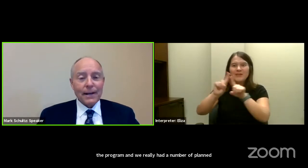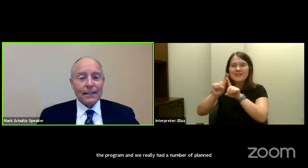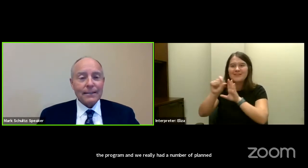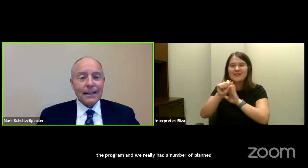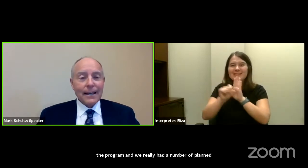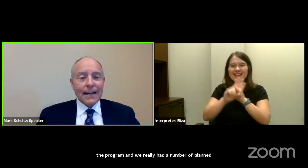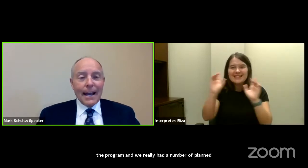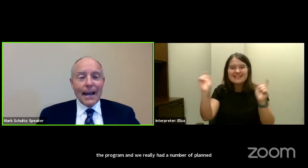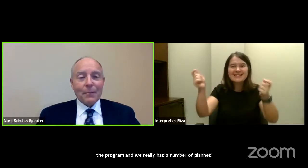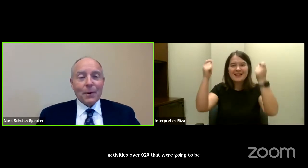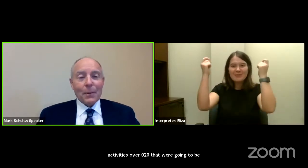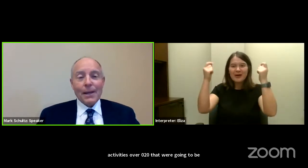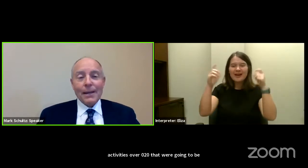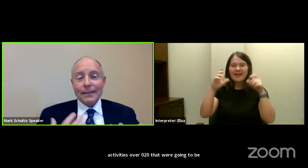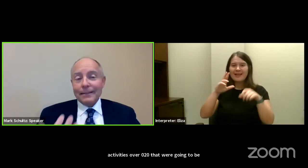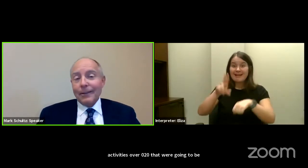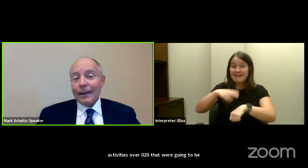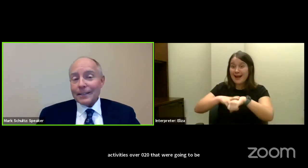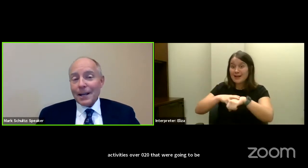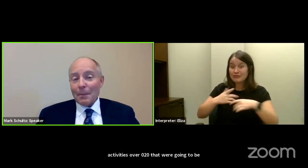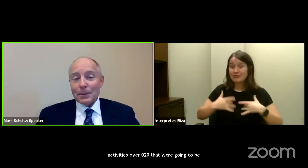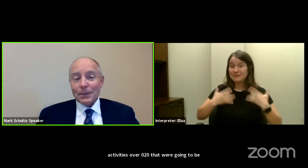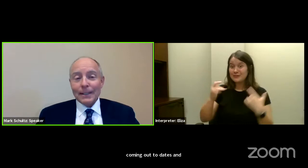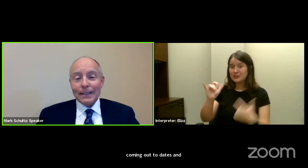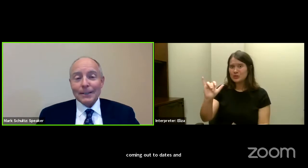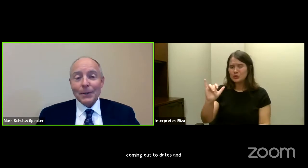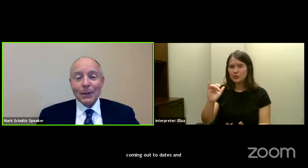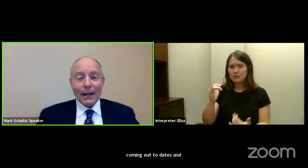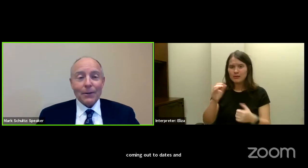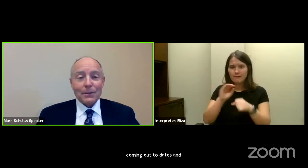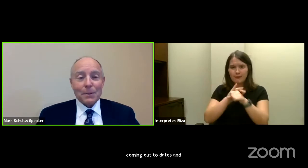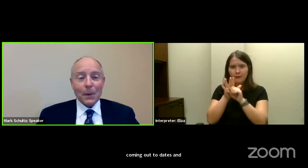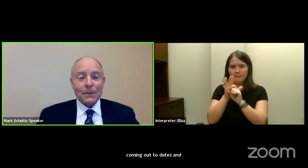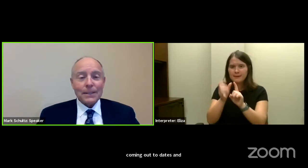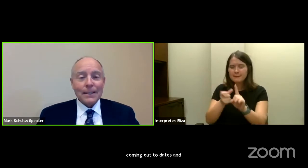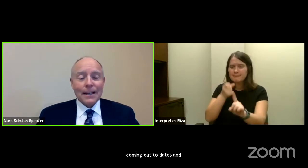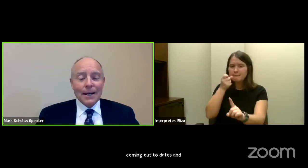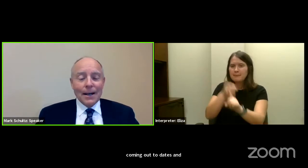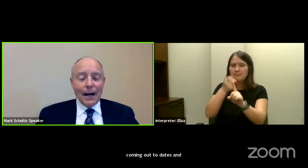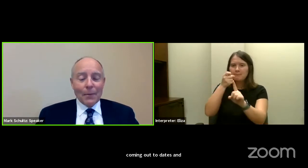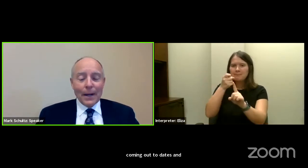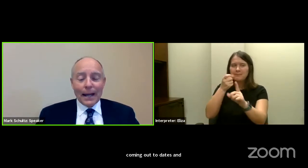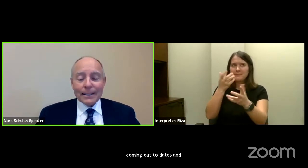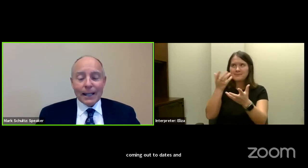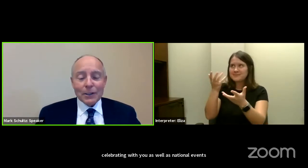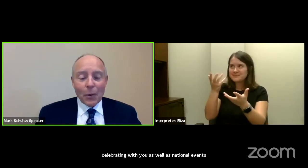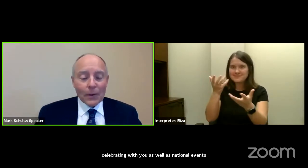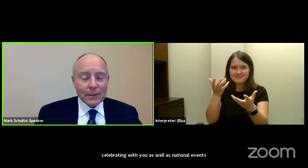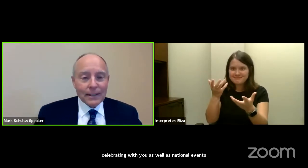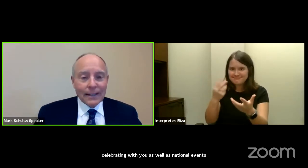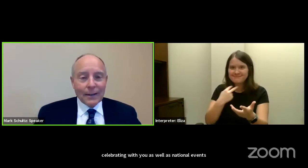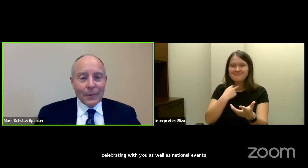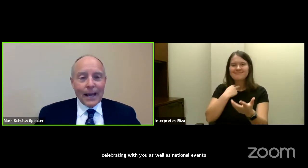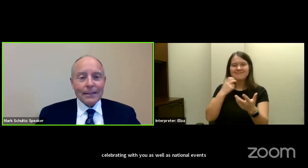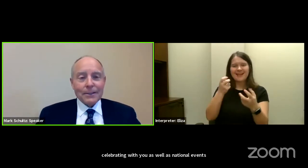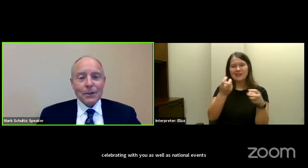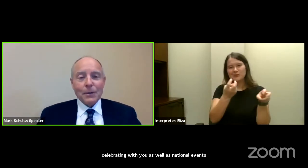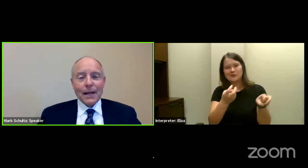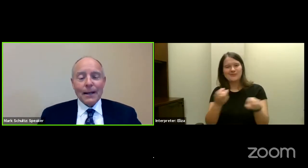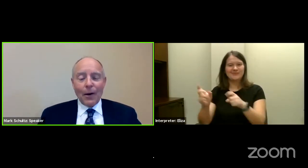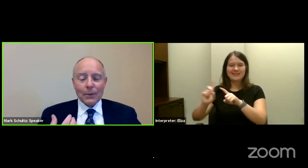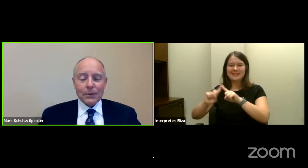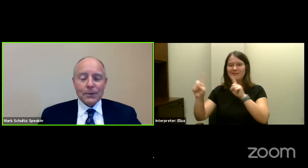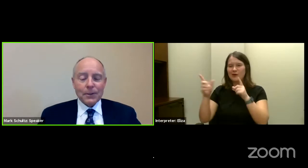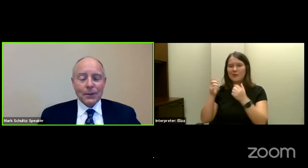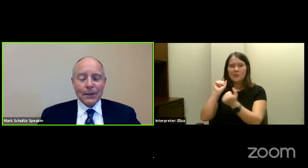national events. And when we lost the opportunity to do a lot of those in person, we had to change course. We had